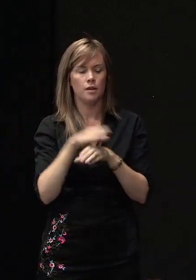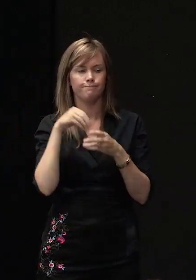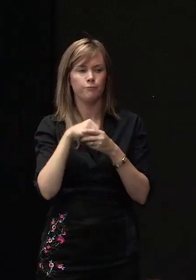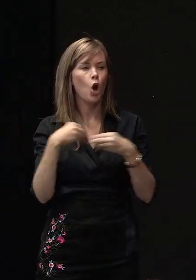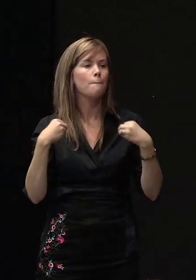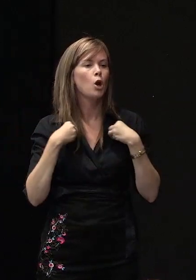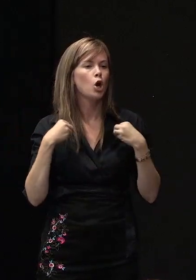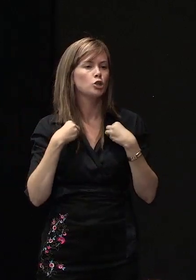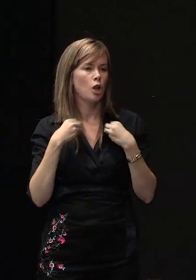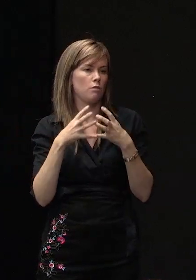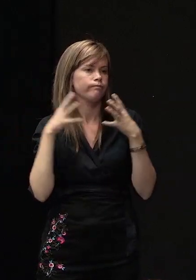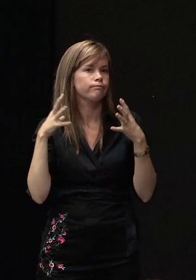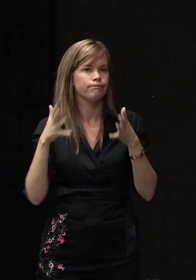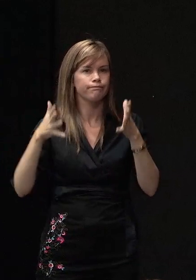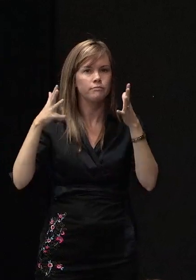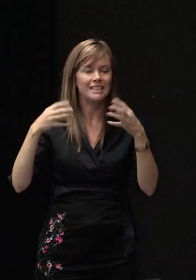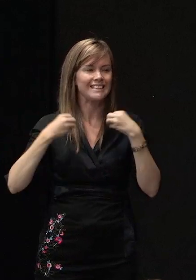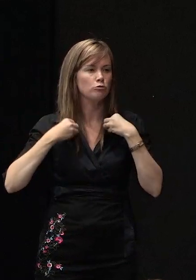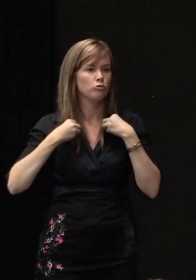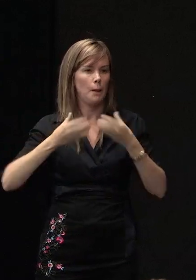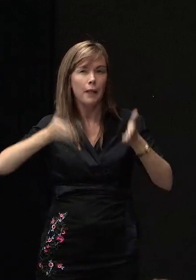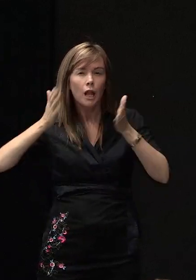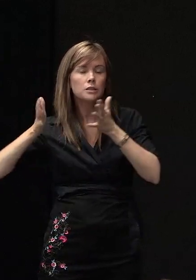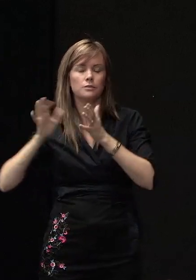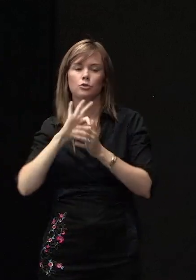you know, or industrial building work.